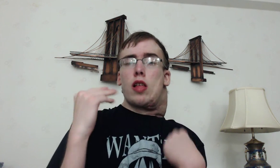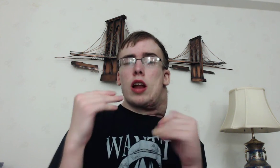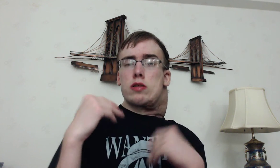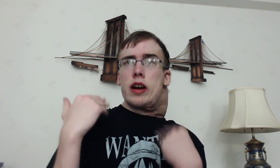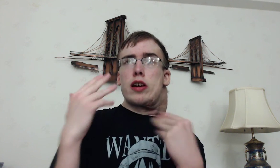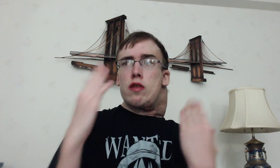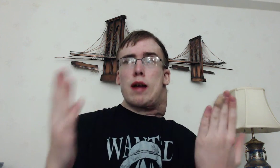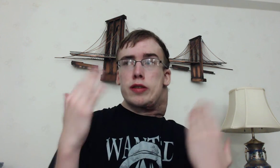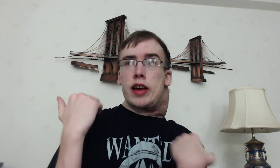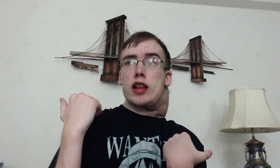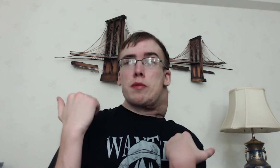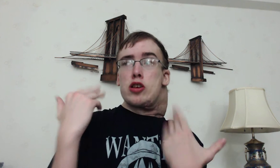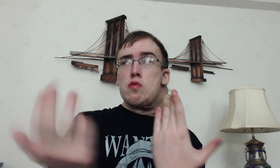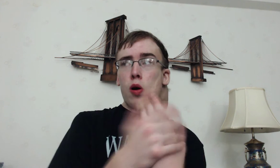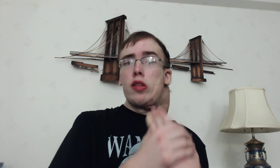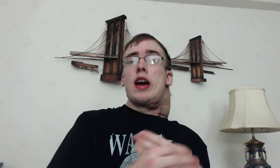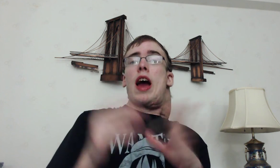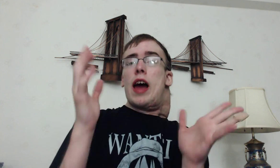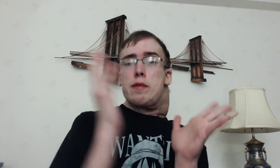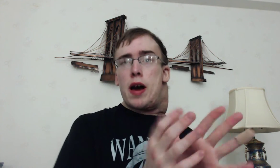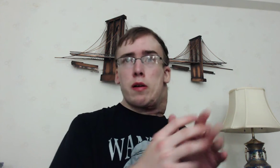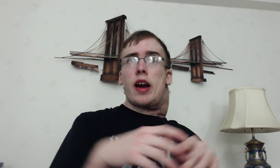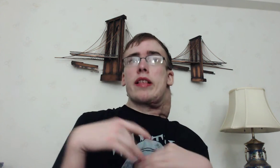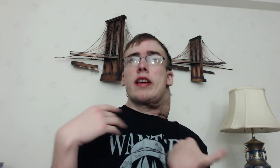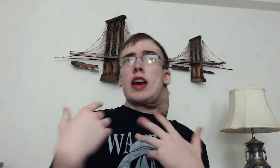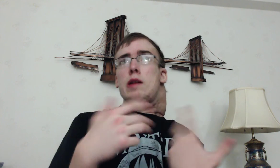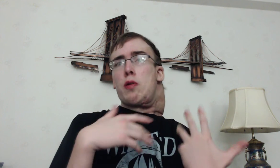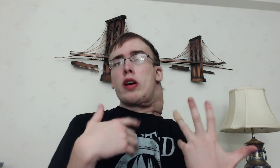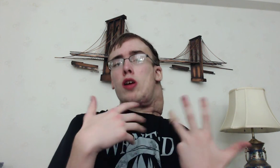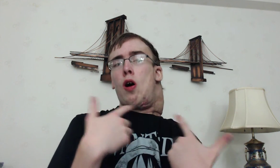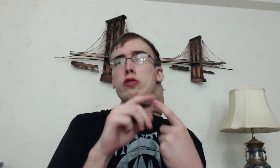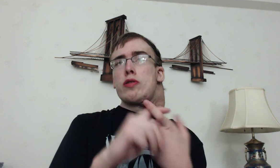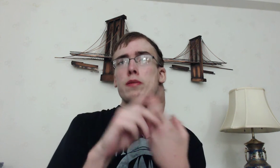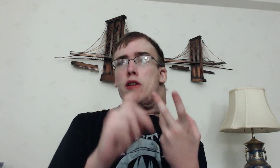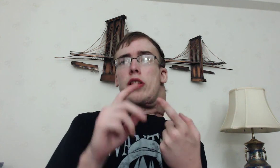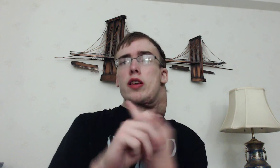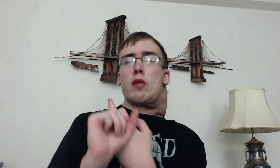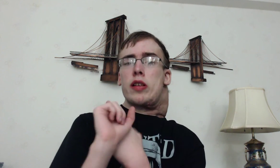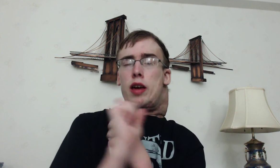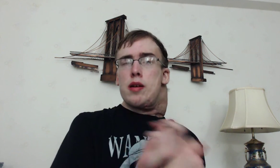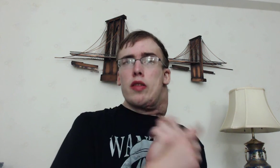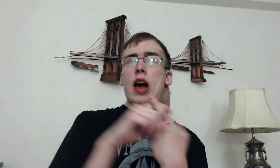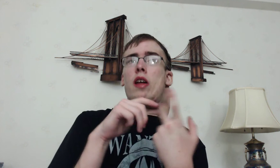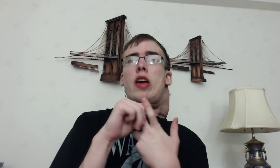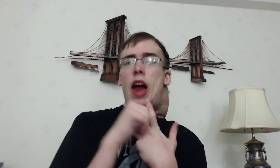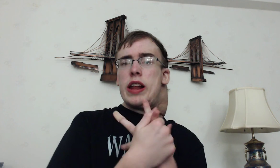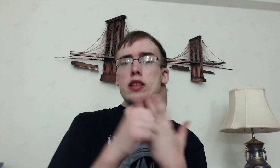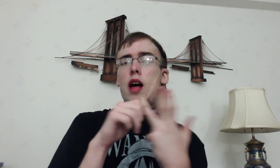lot of crazy crap And he got to the new world and in paradise He broke into all 3 prisons He broke into Impel Down, Ennys Lobby,